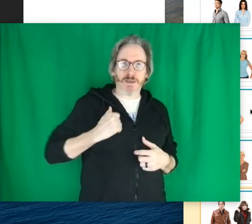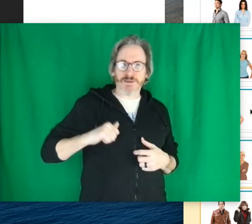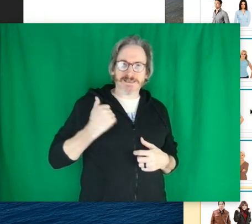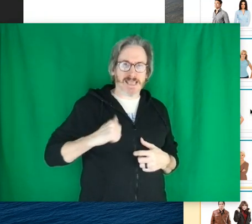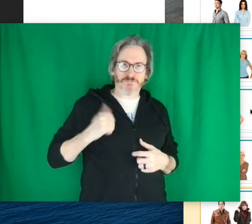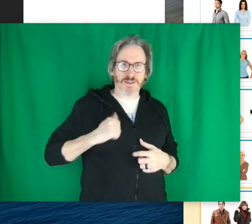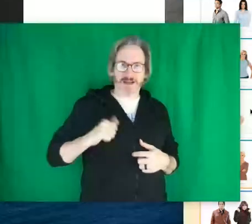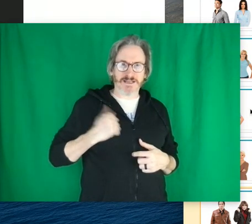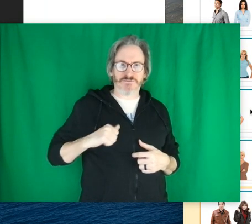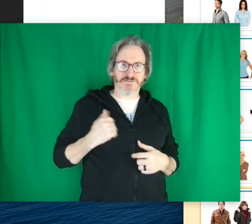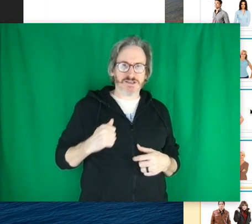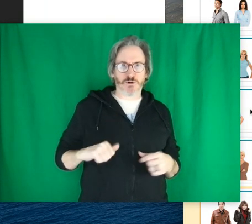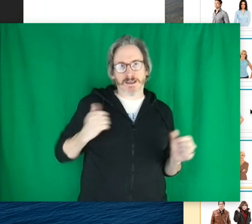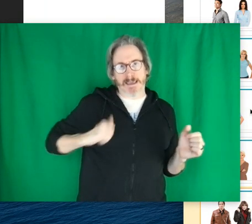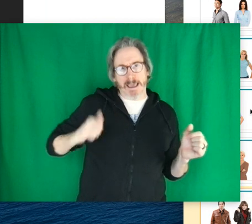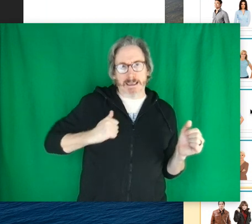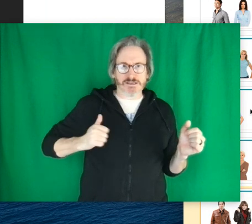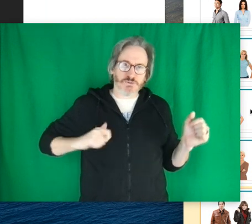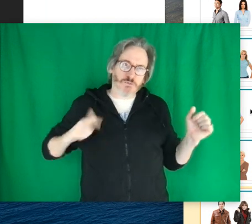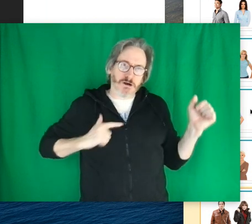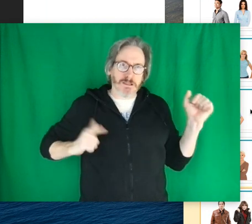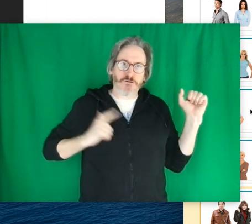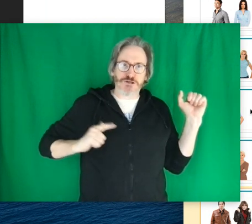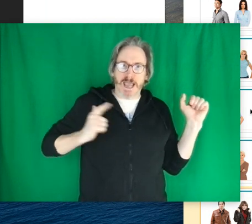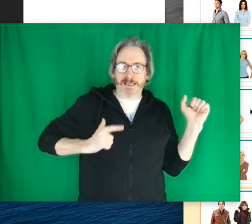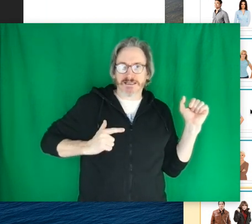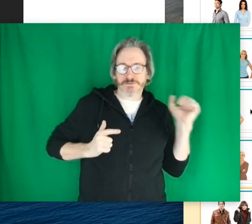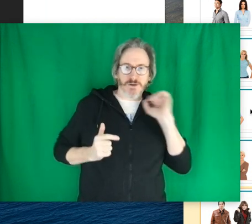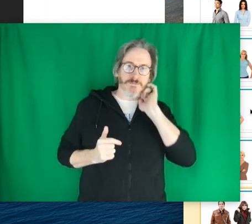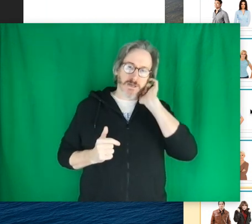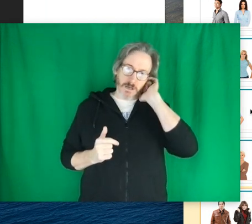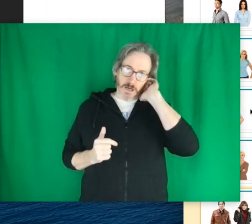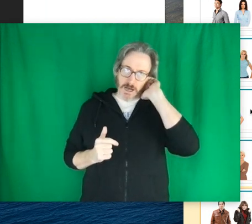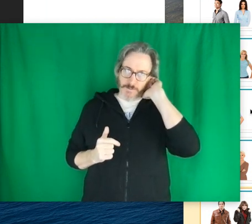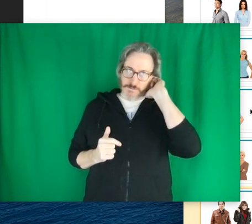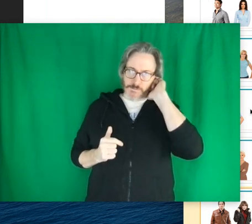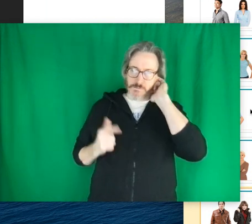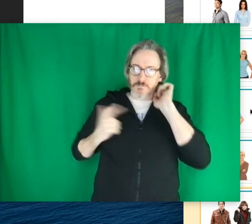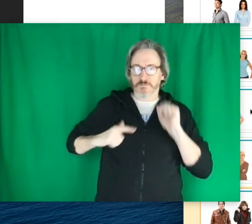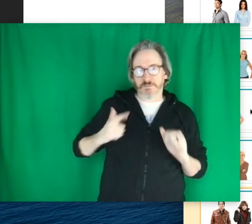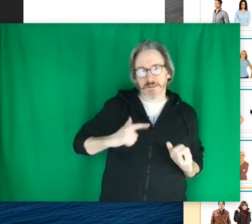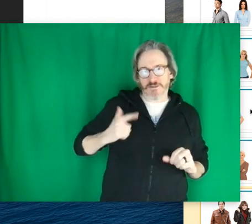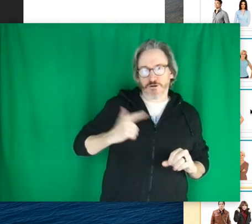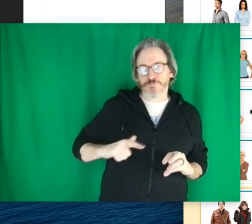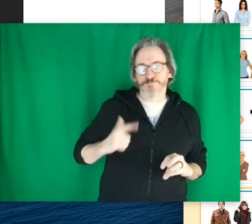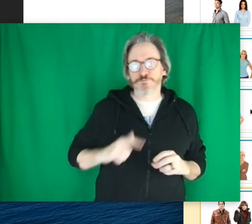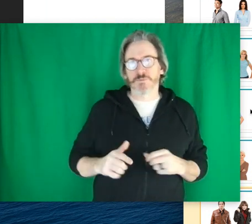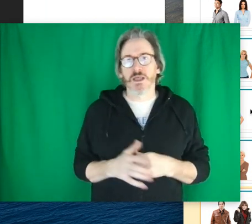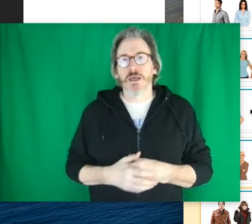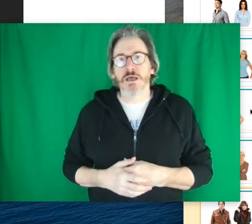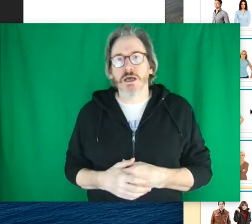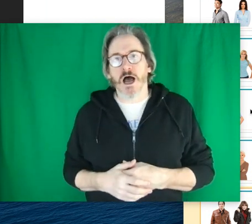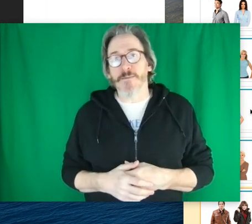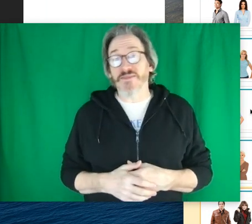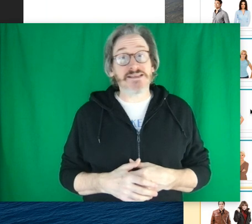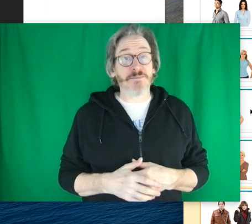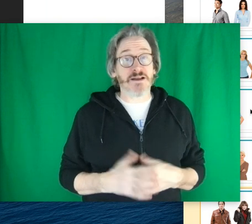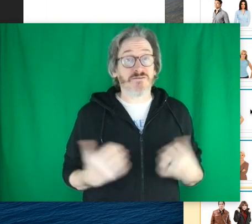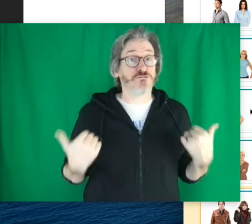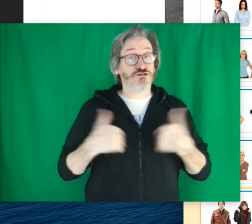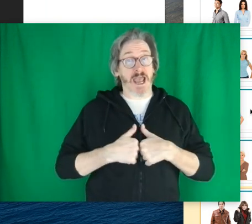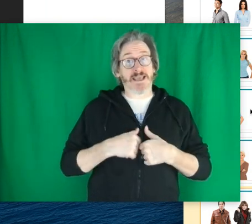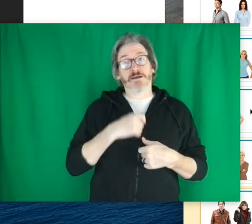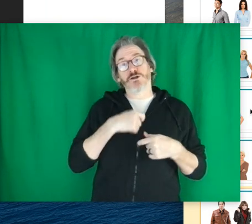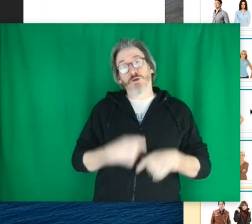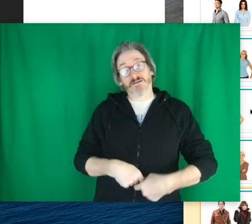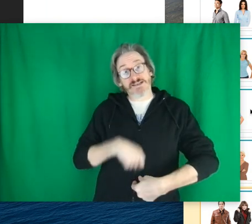Like maybe this came from the 1950s where the gangs would wear leather jackets, but leather. And the same